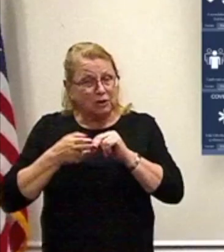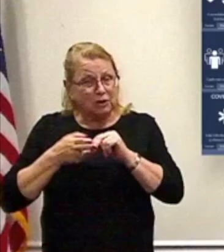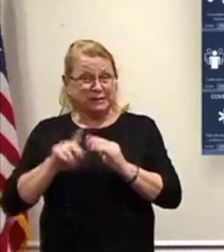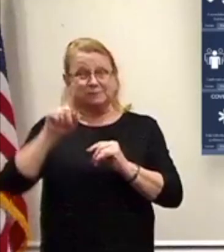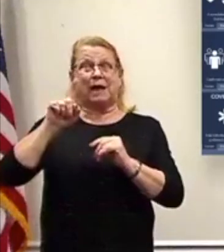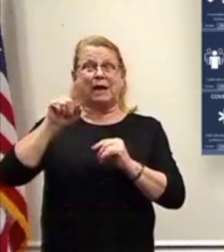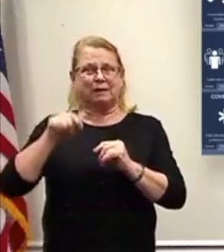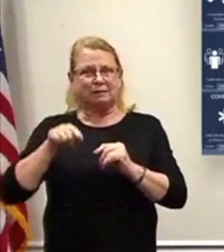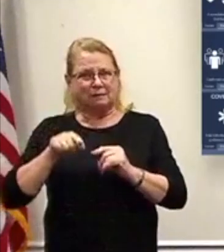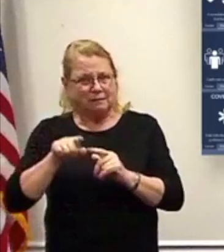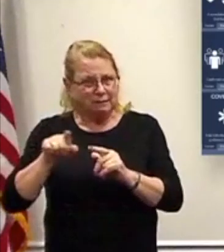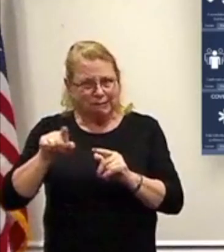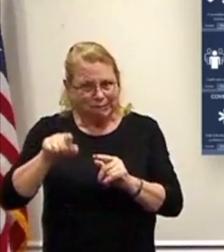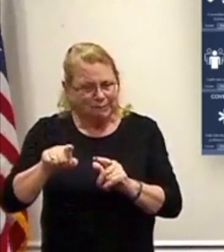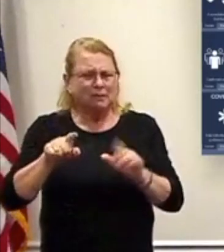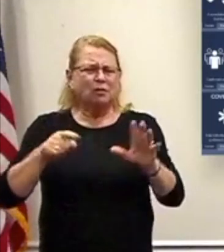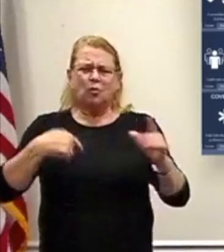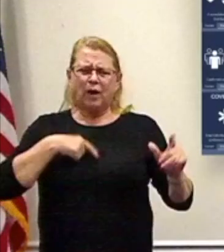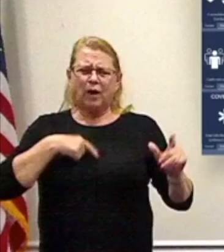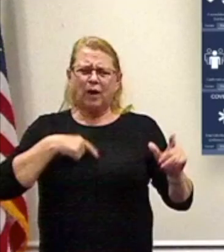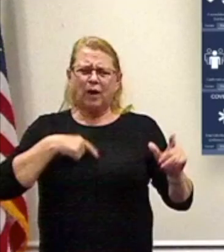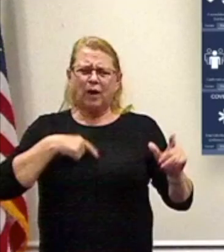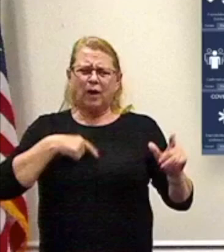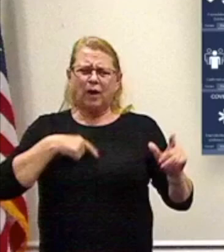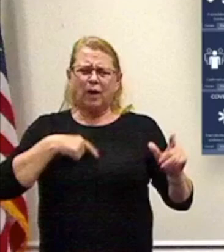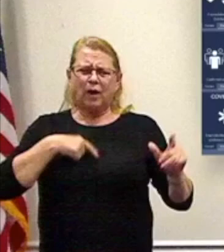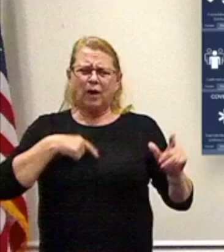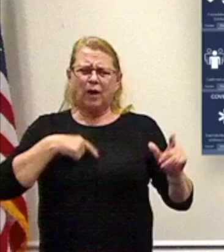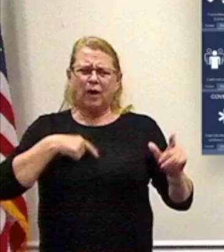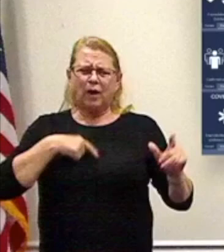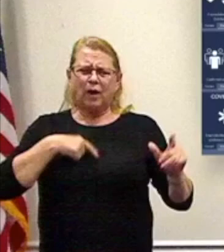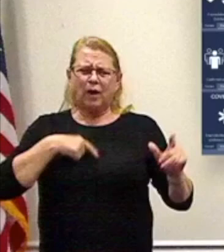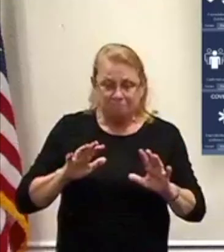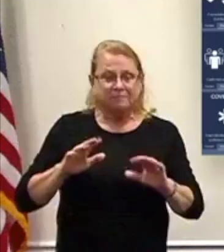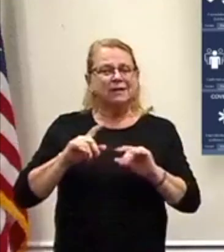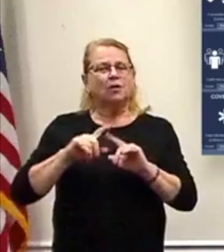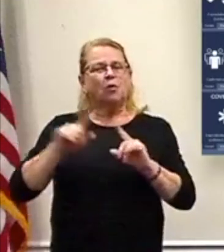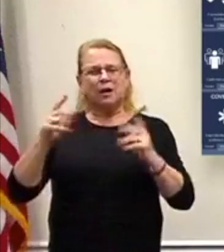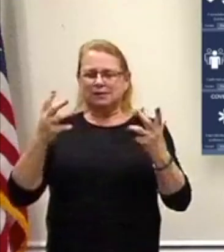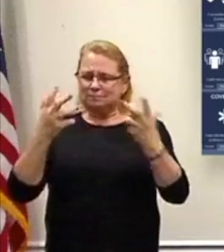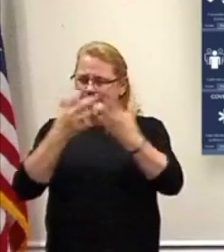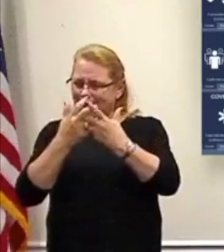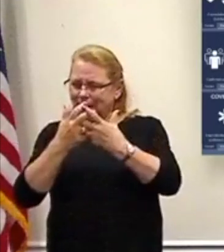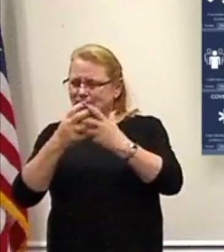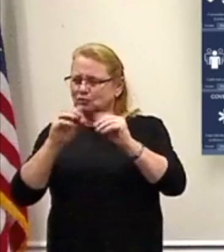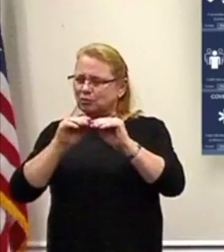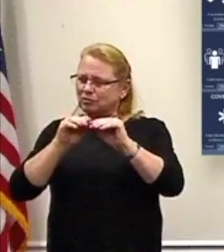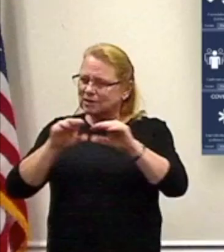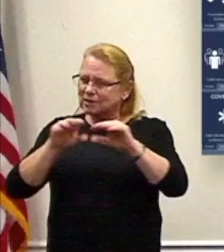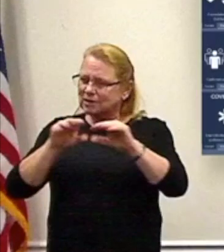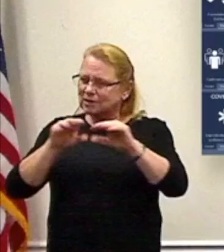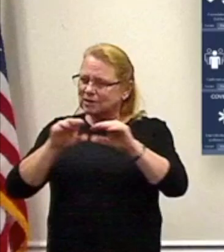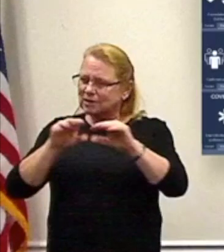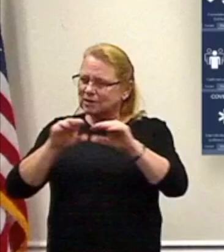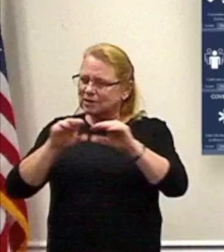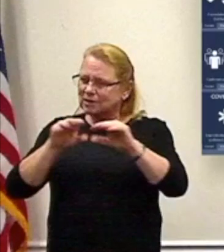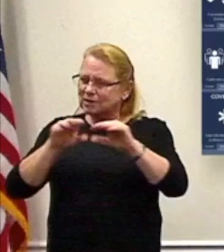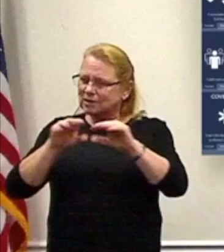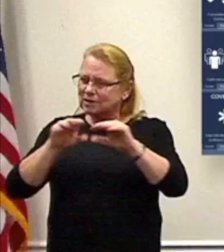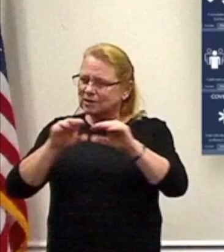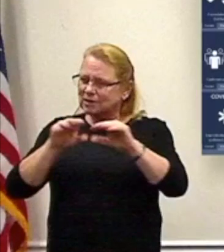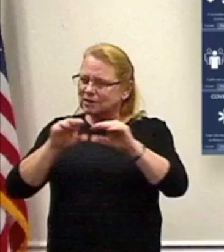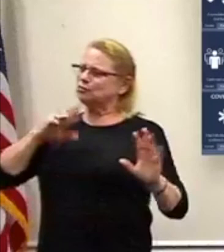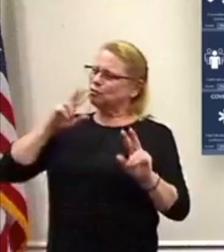alarming to us because when it's matched with the transmission rate and hospitalizations, we feel confident